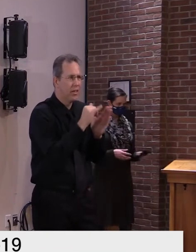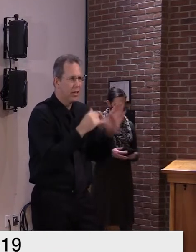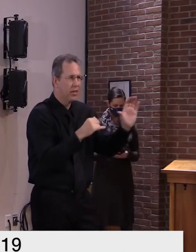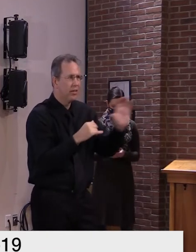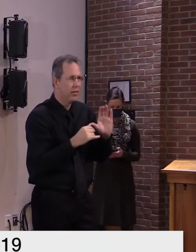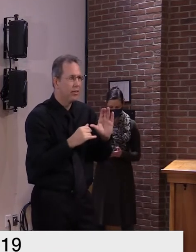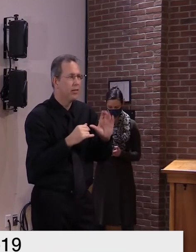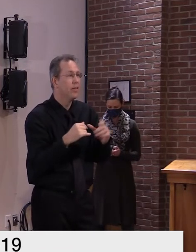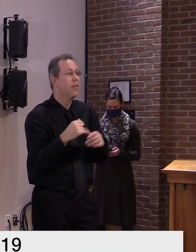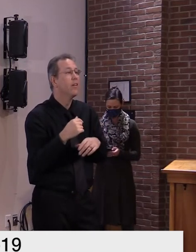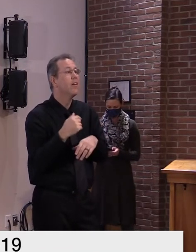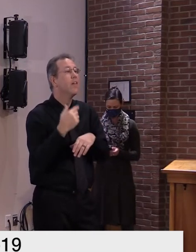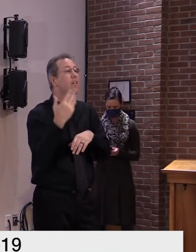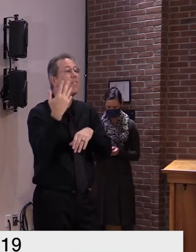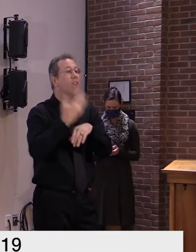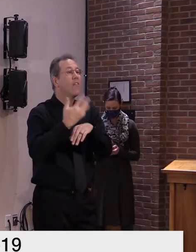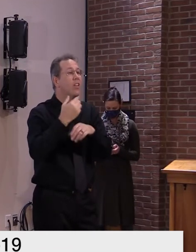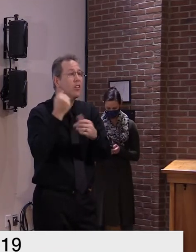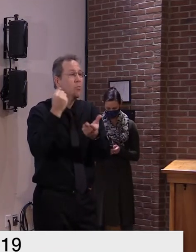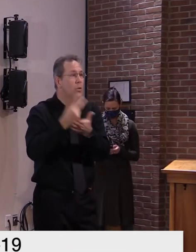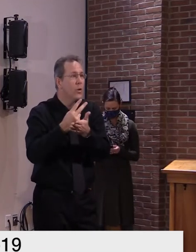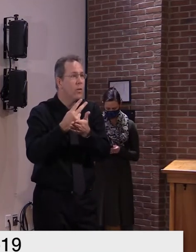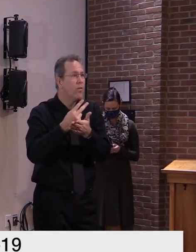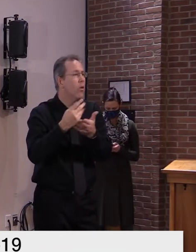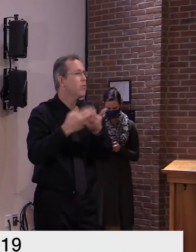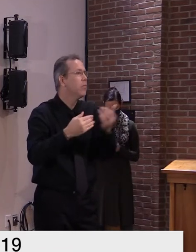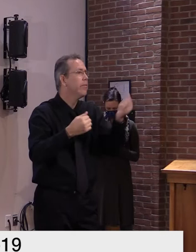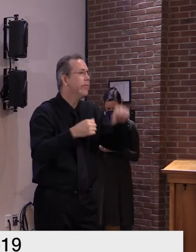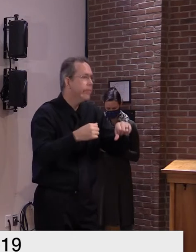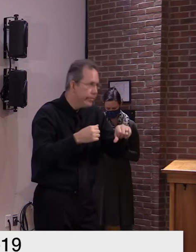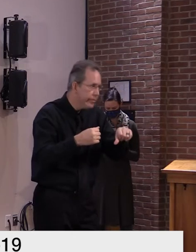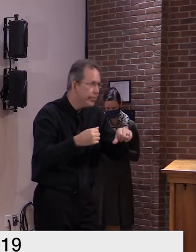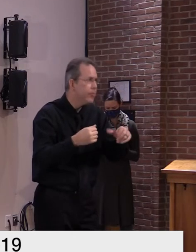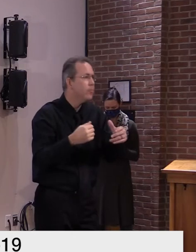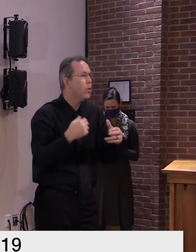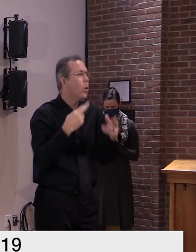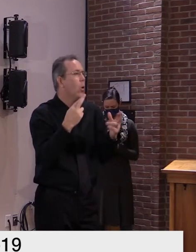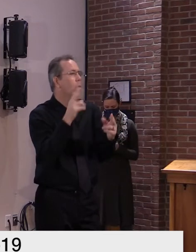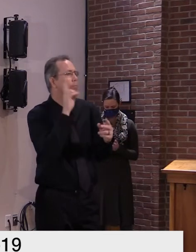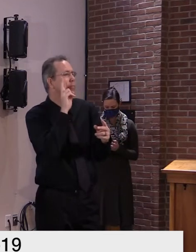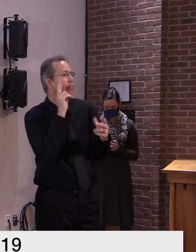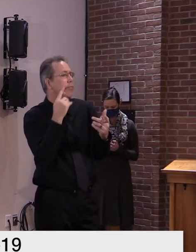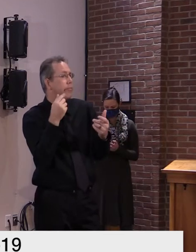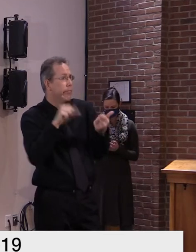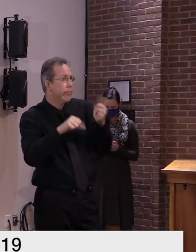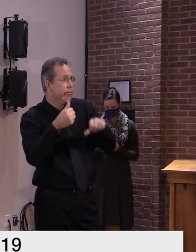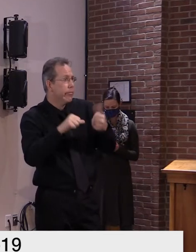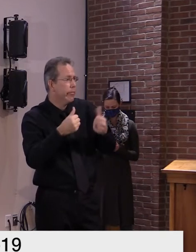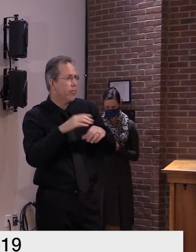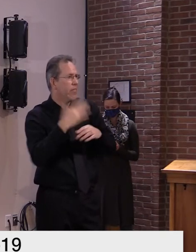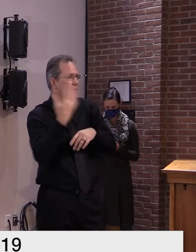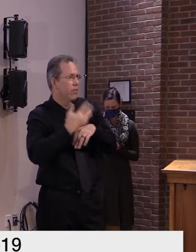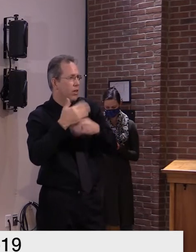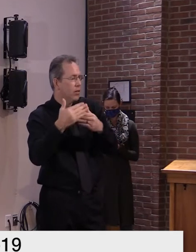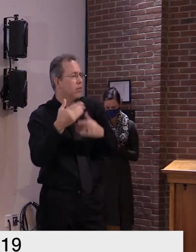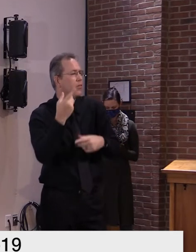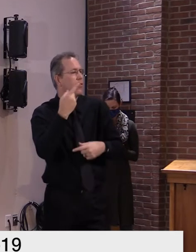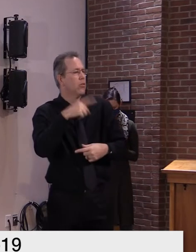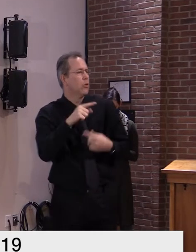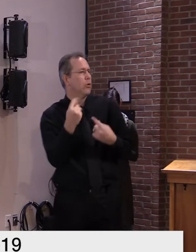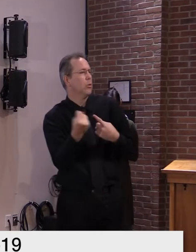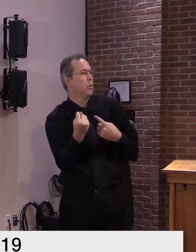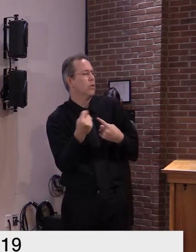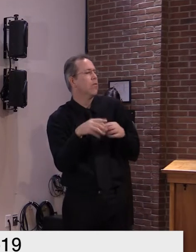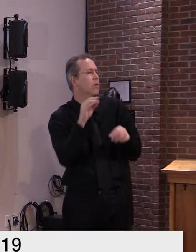approve or disapprove that request so we hope to have our decision on or before tuesday so we know how much to include in the grants that we